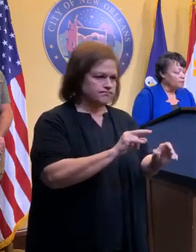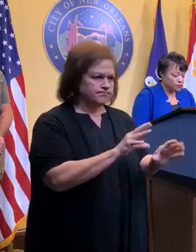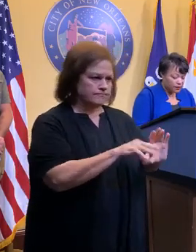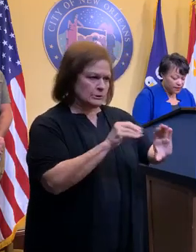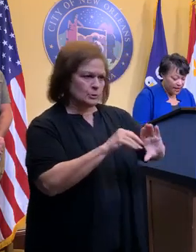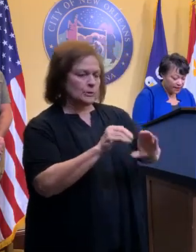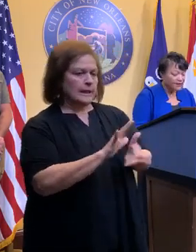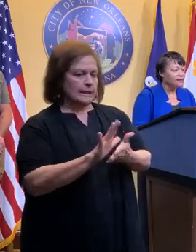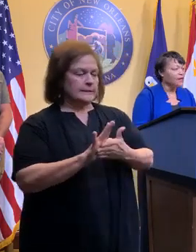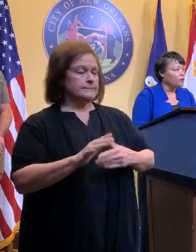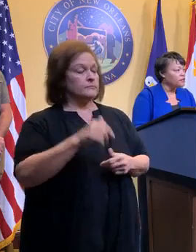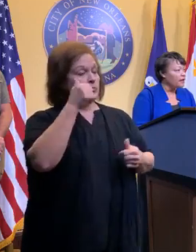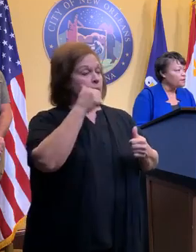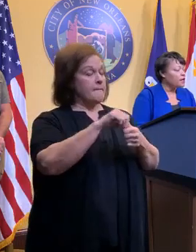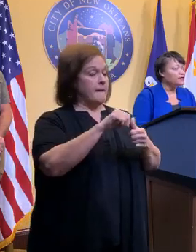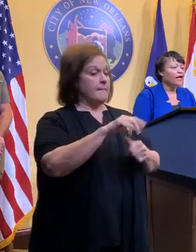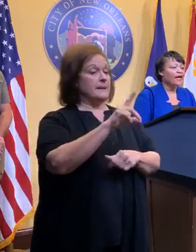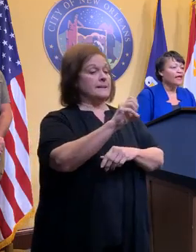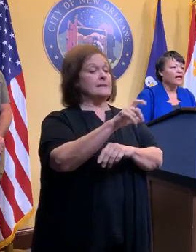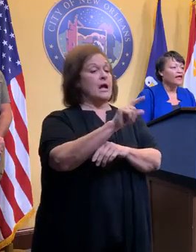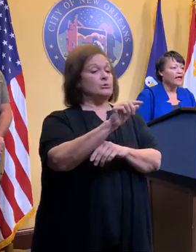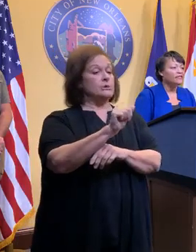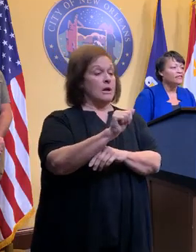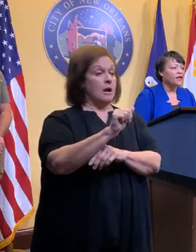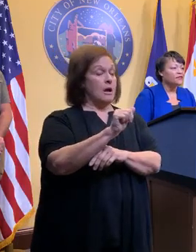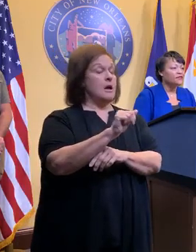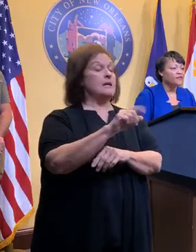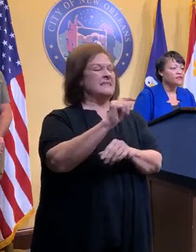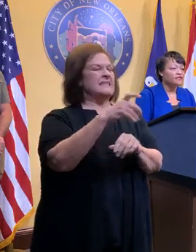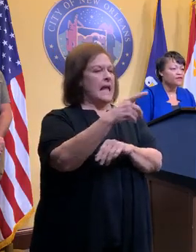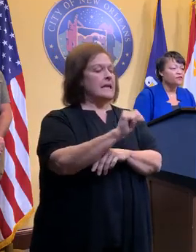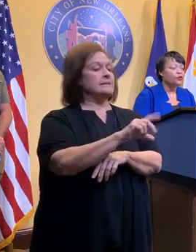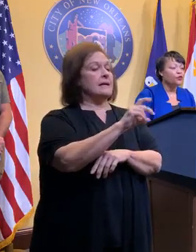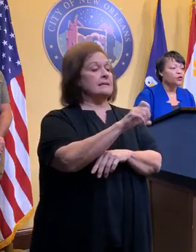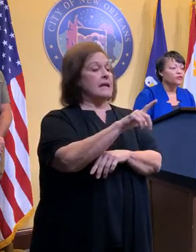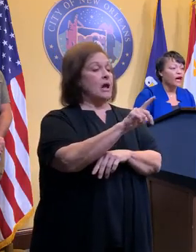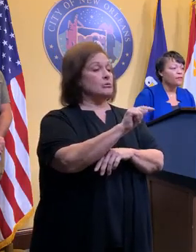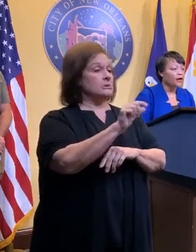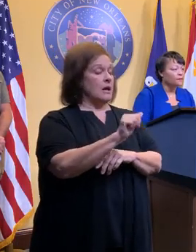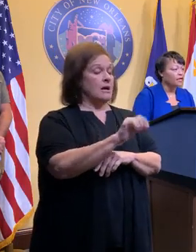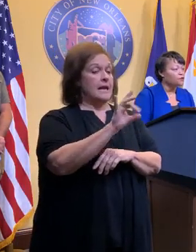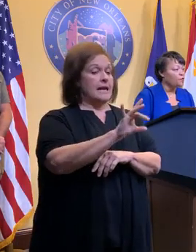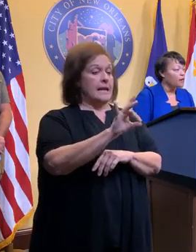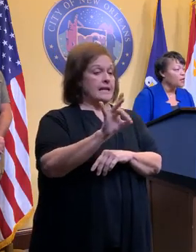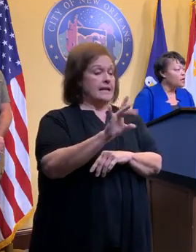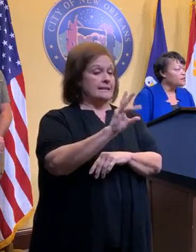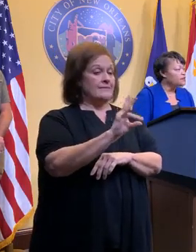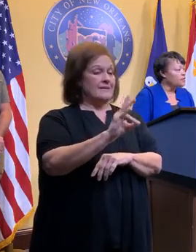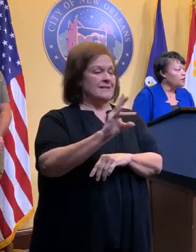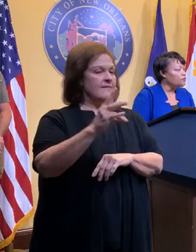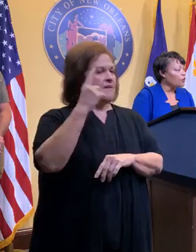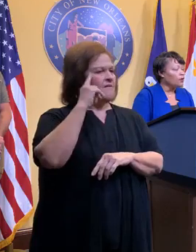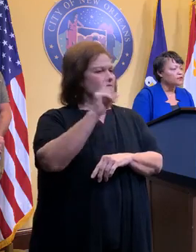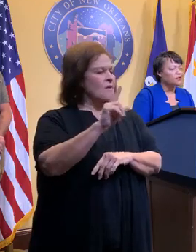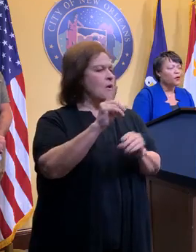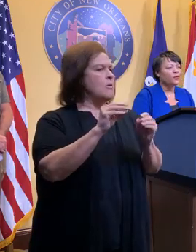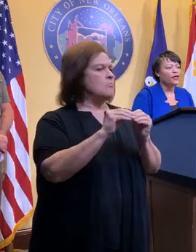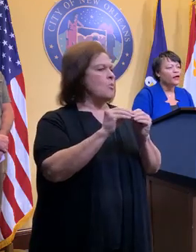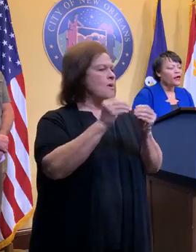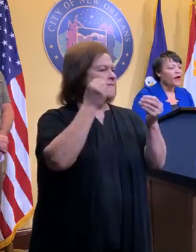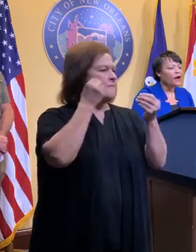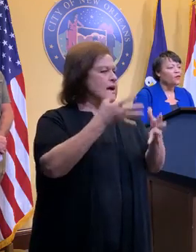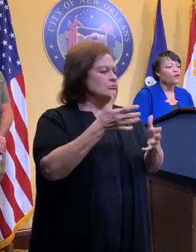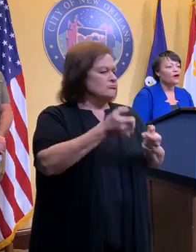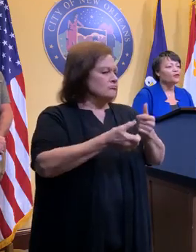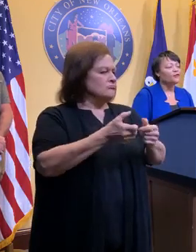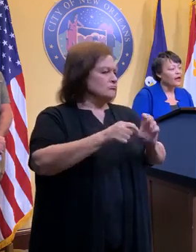remember to text DELTA to 888-777 for real-time updates from the City of New Orleans. I